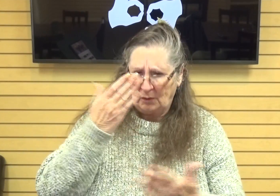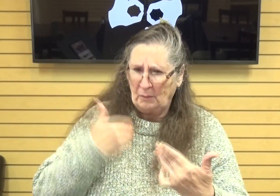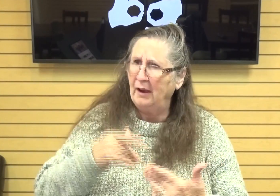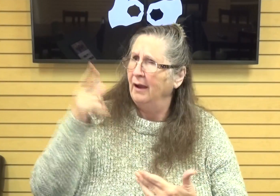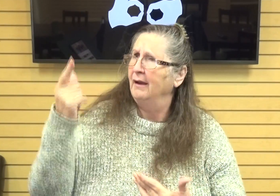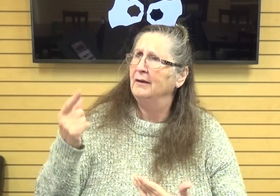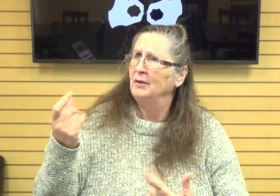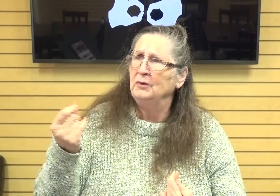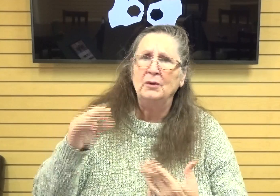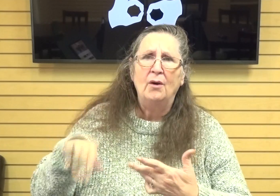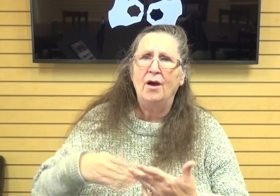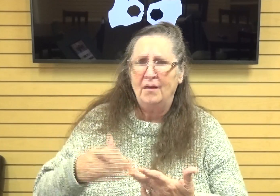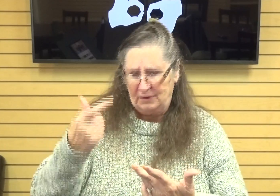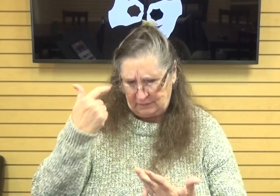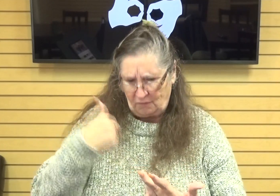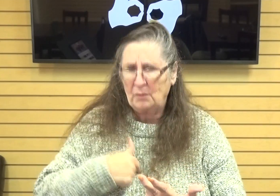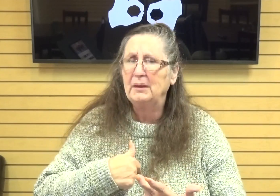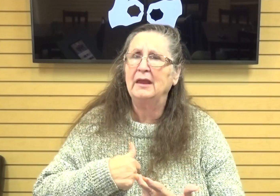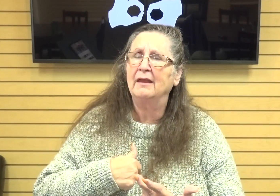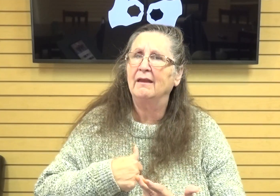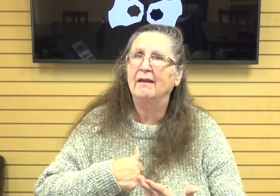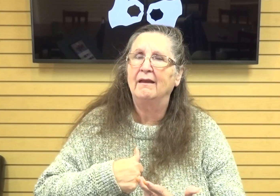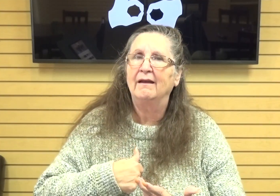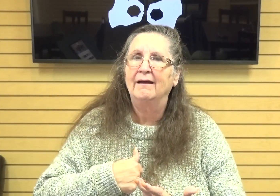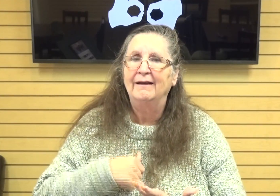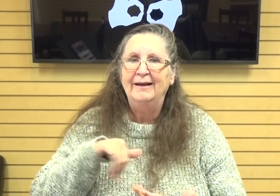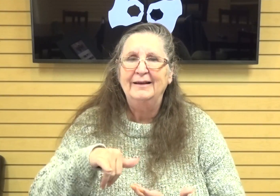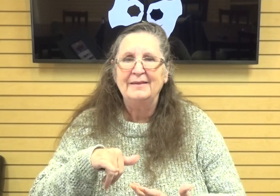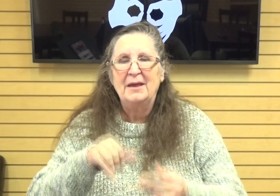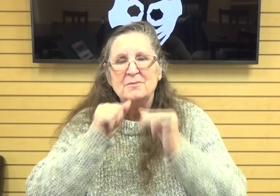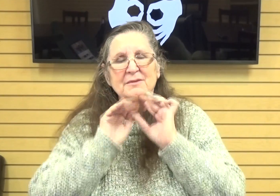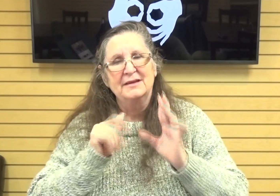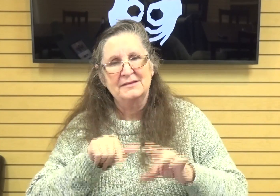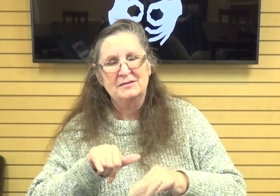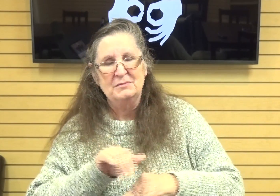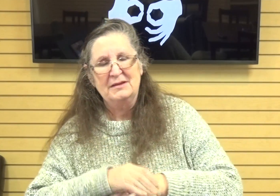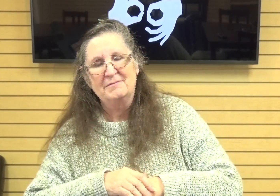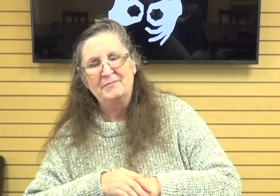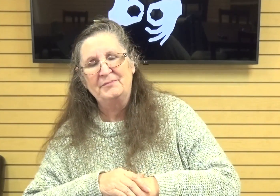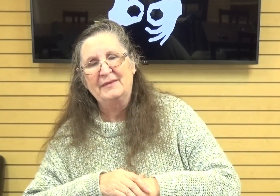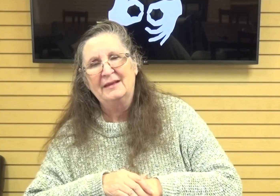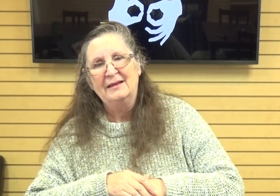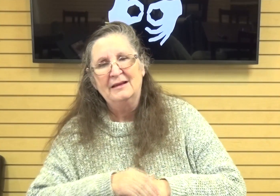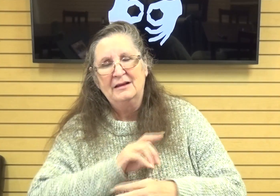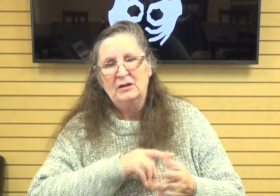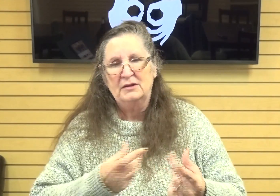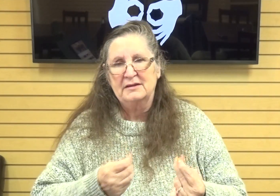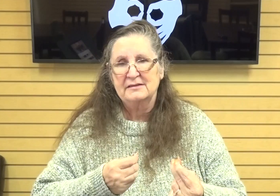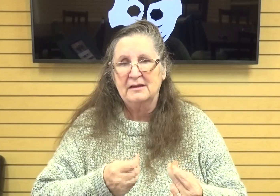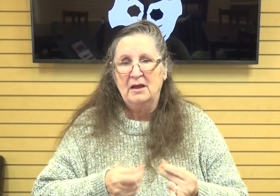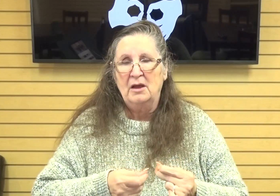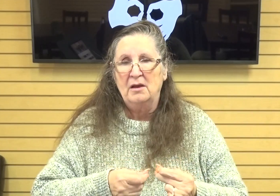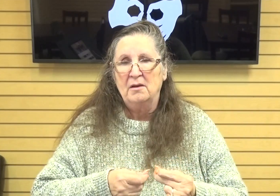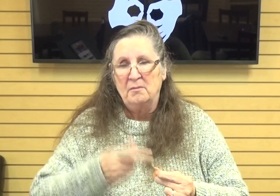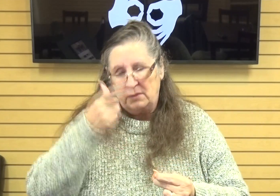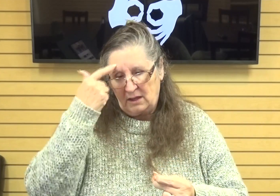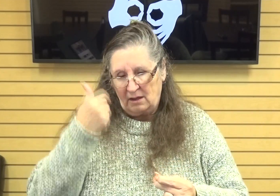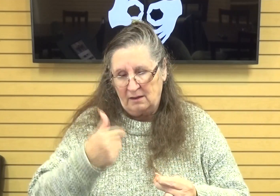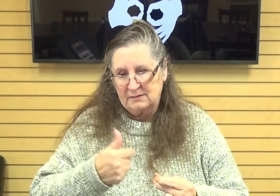would do all this for me and it just um that really blessed me and the lord does that because we're his and he wants to protect us and